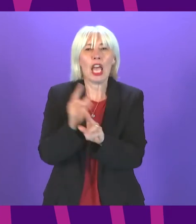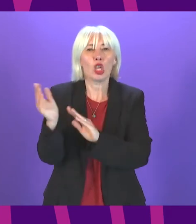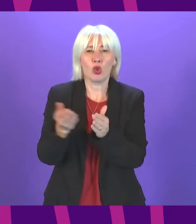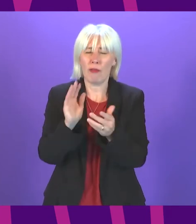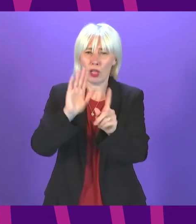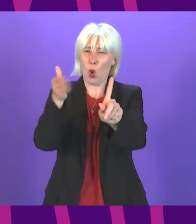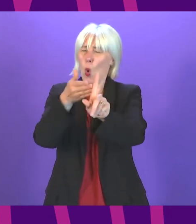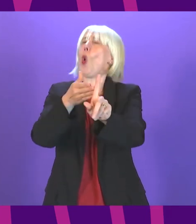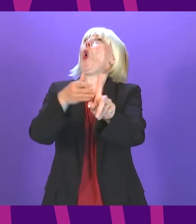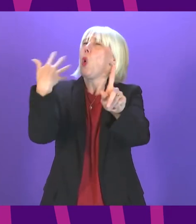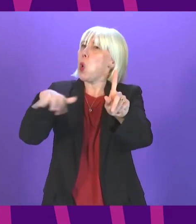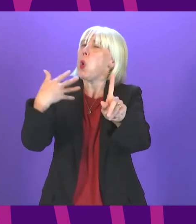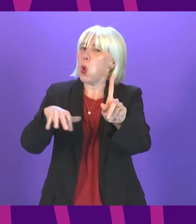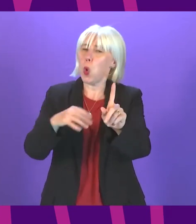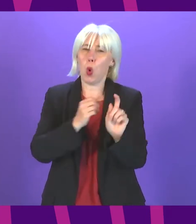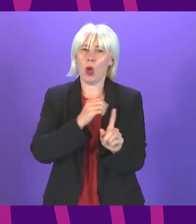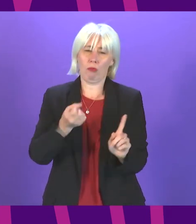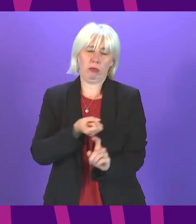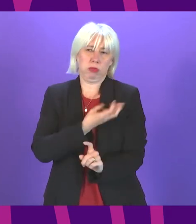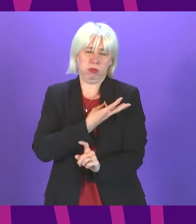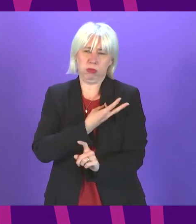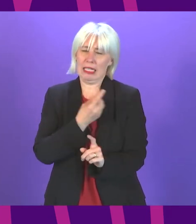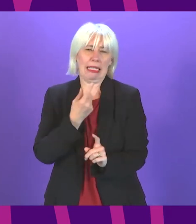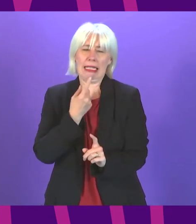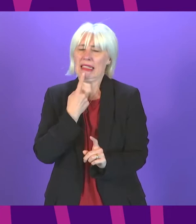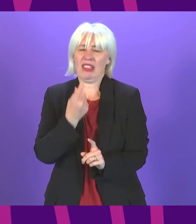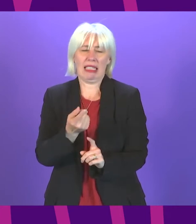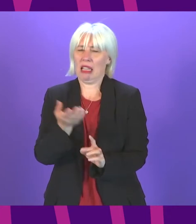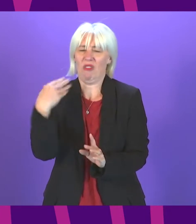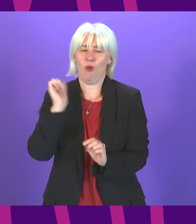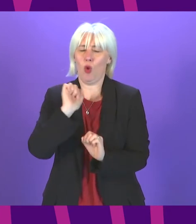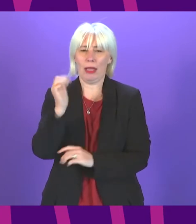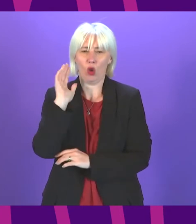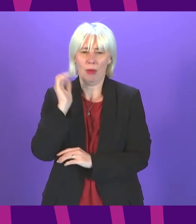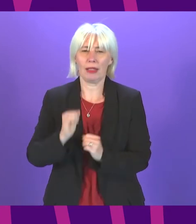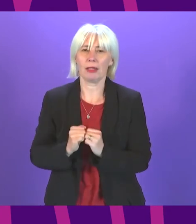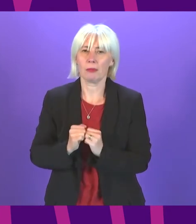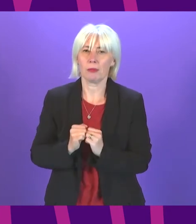service is hugely ambitious something that Mr Sarwar refused to acknowledge in his comments earlier on I